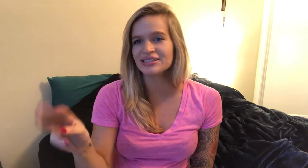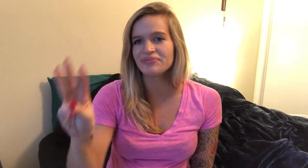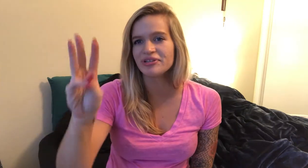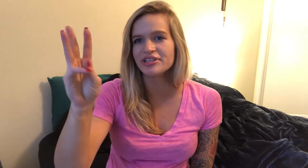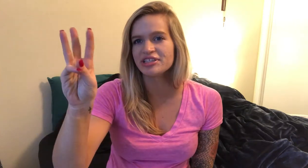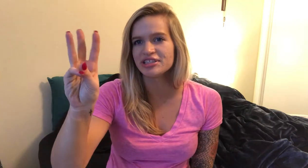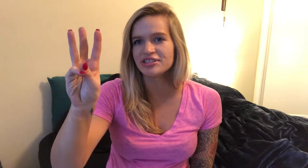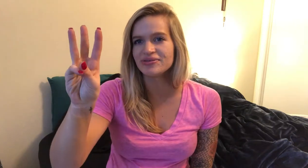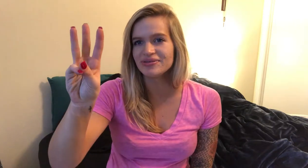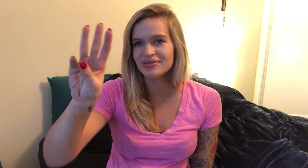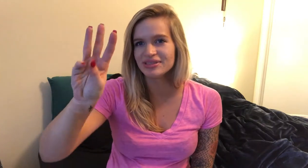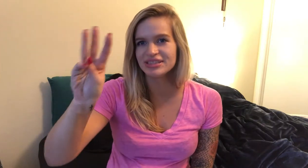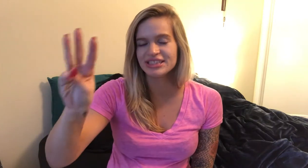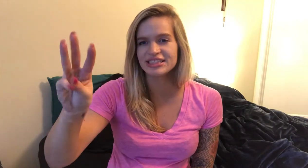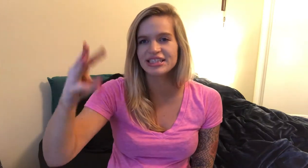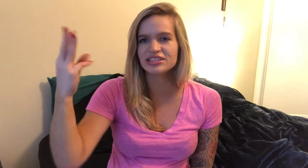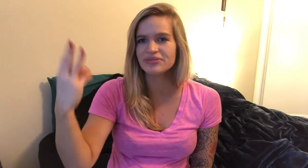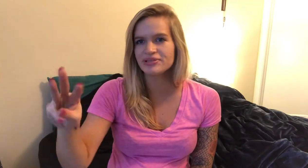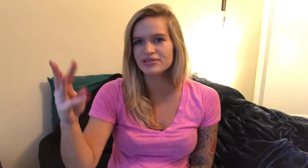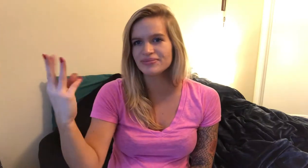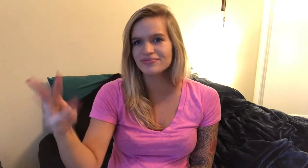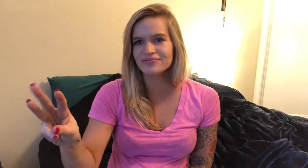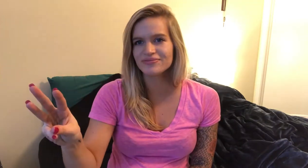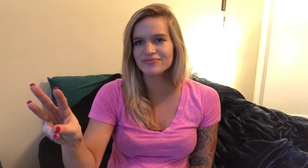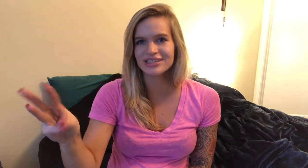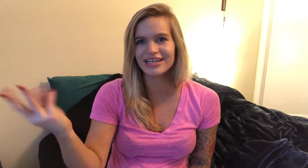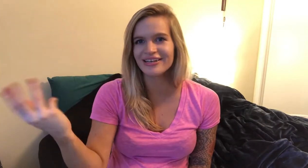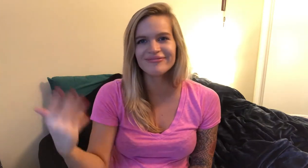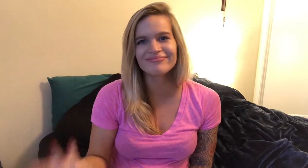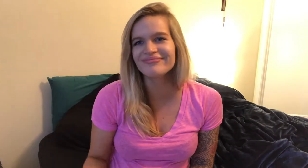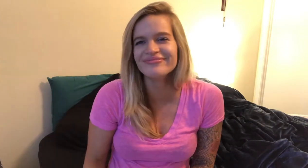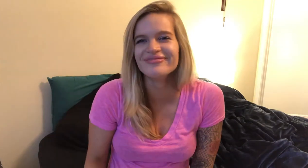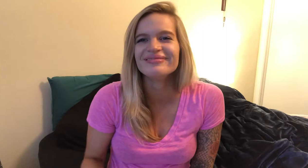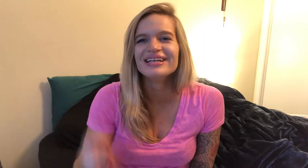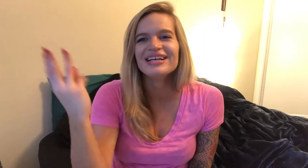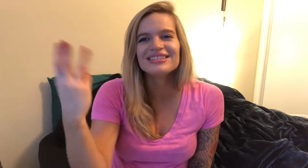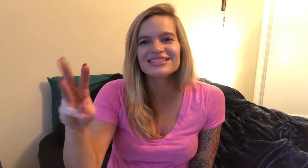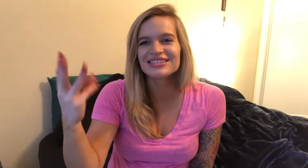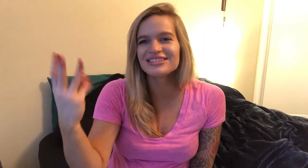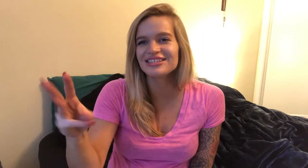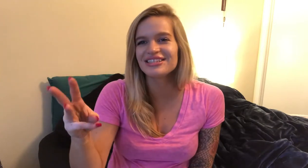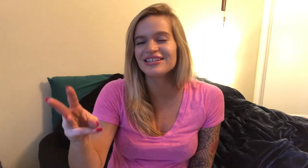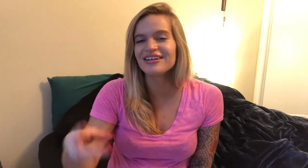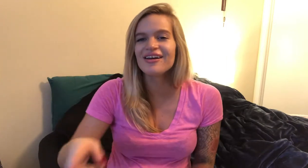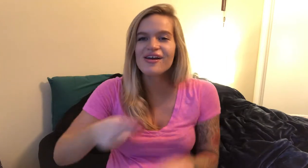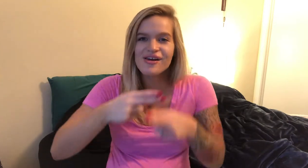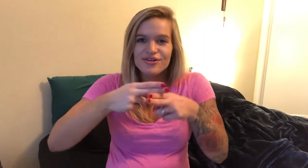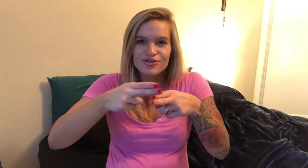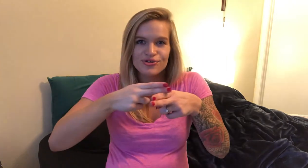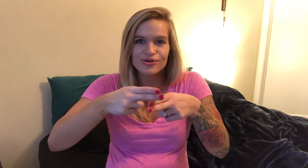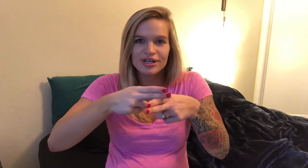simpler to just do six handshape and shake it sixteen short